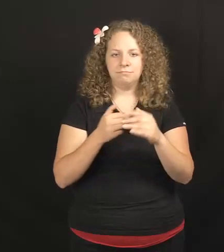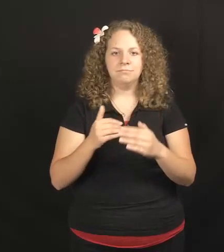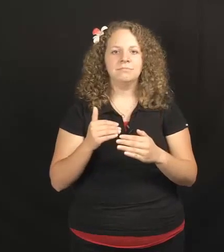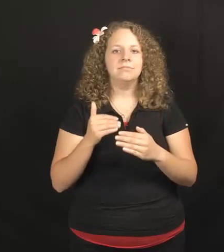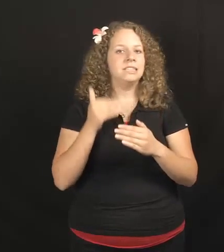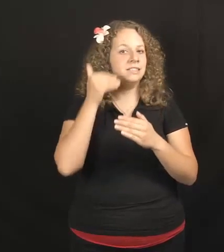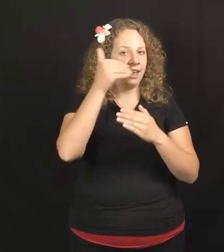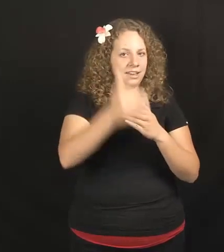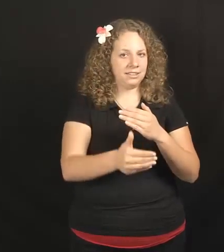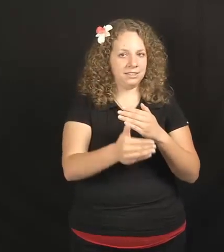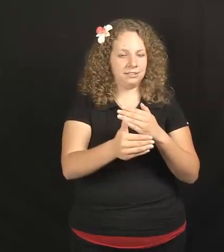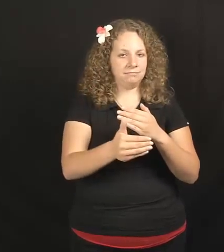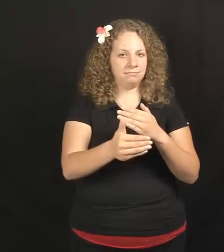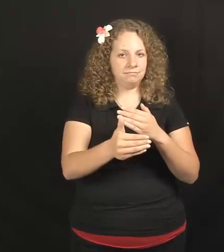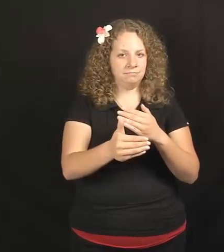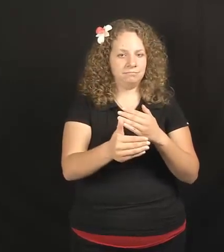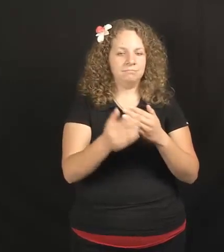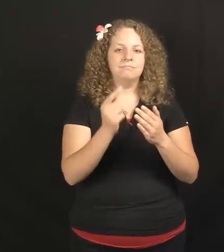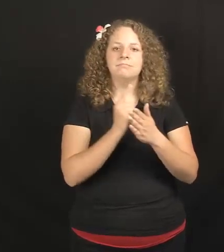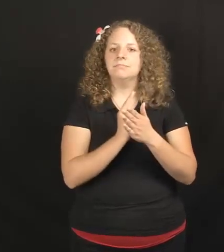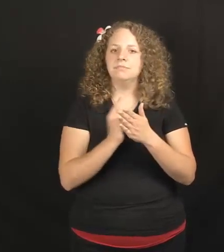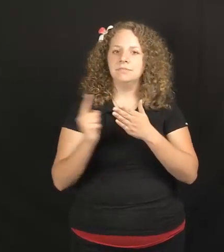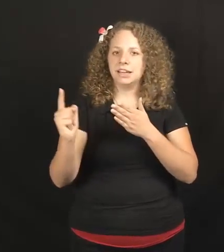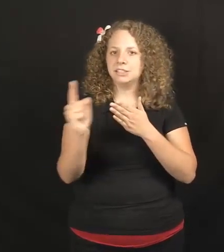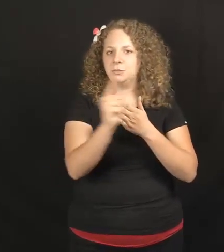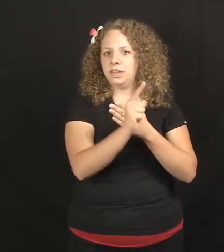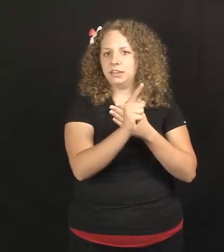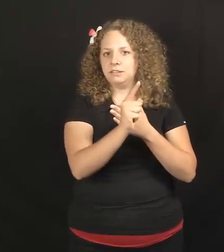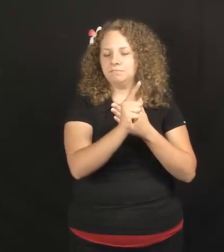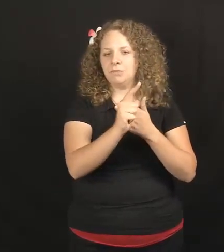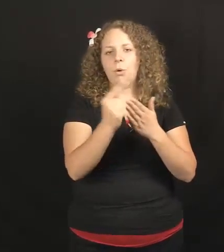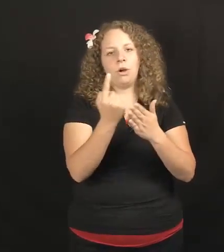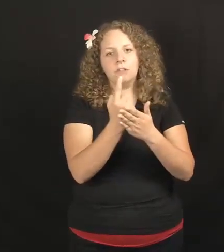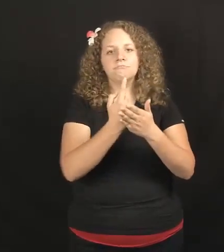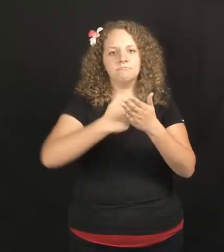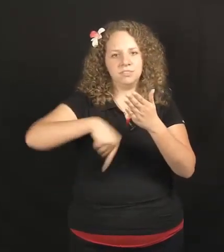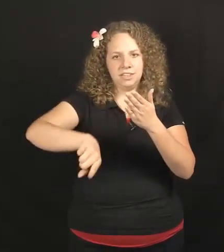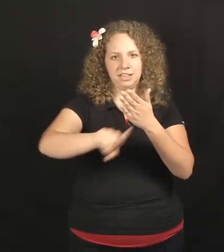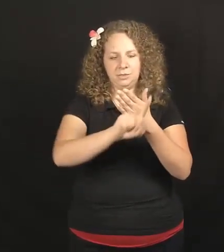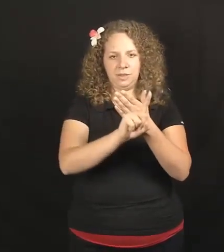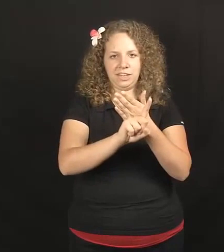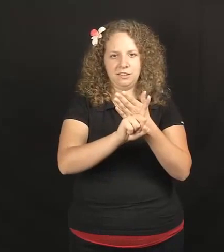Month Next Next Next Week Or Next Week